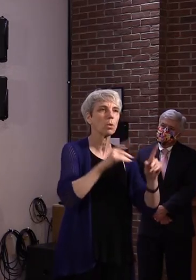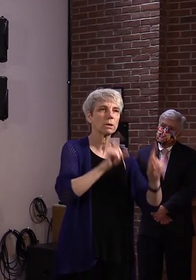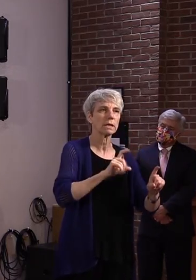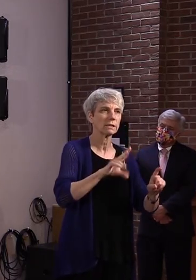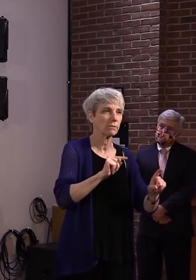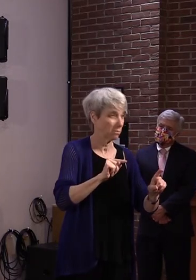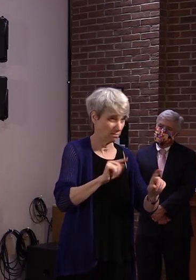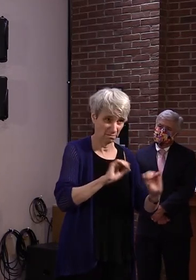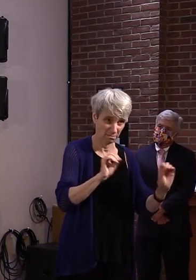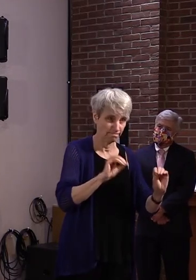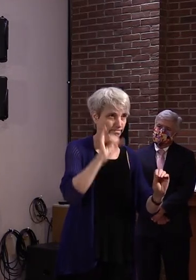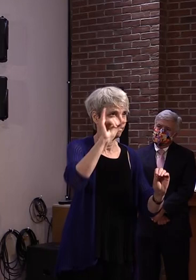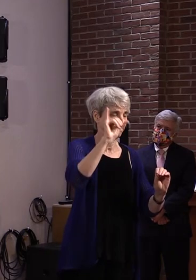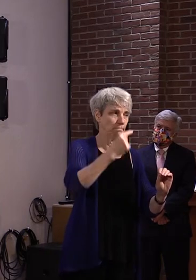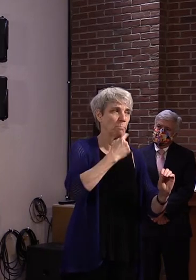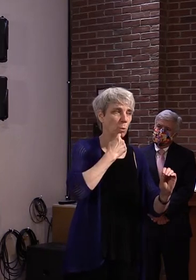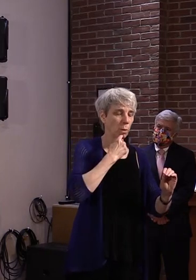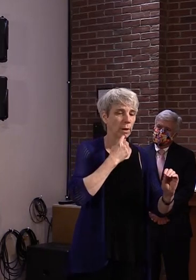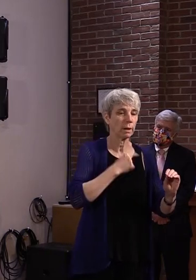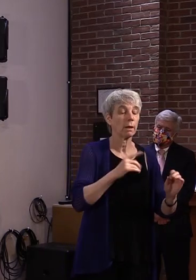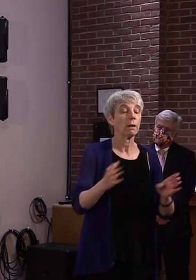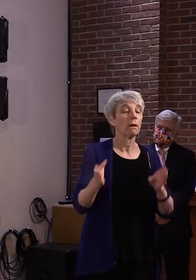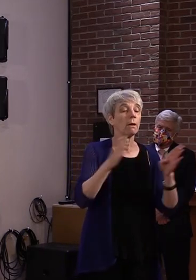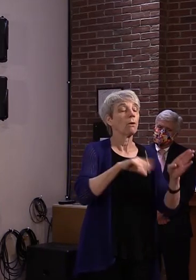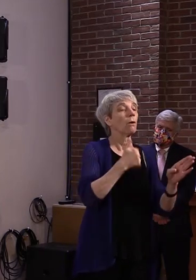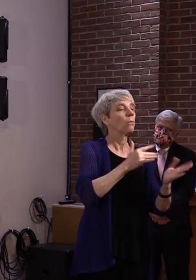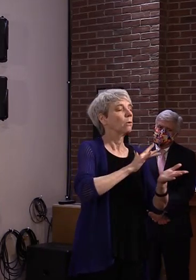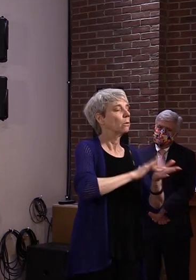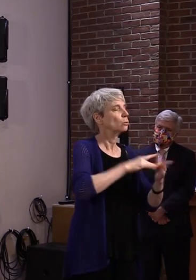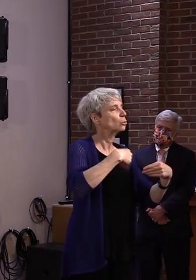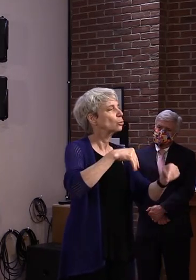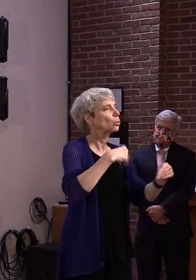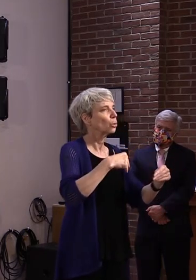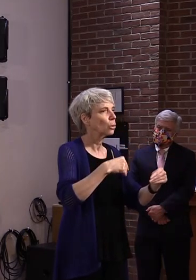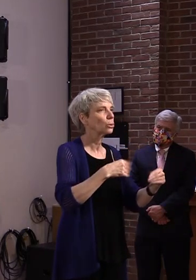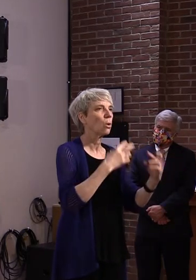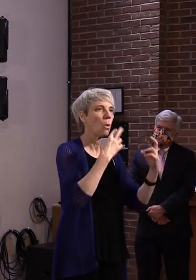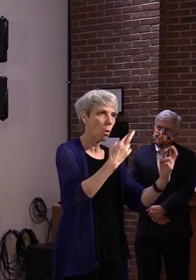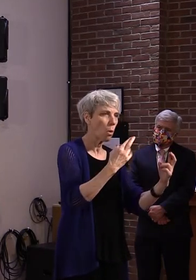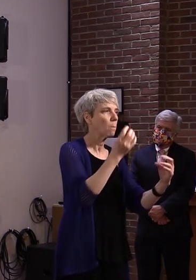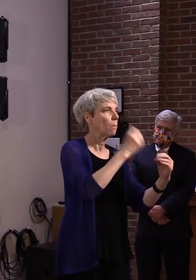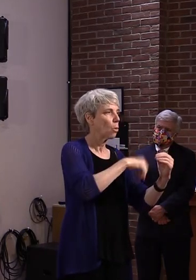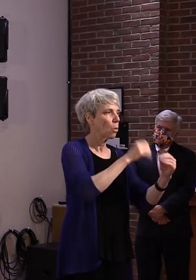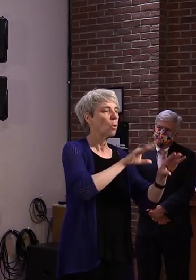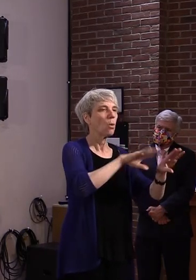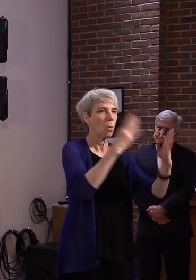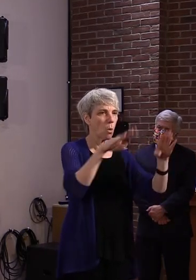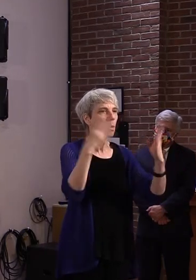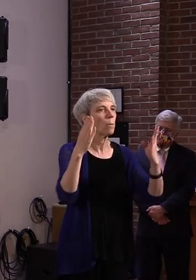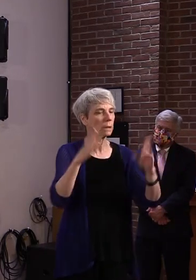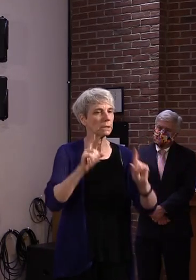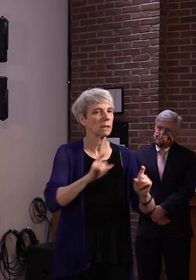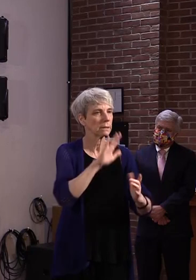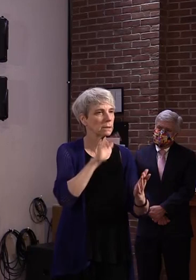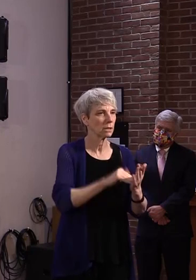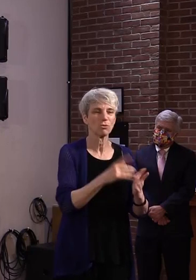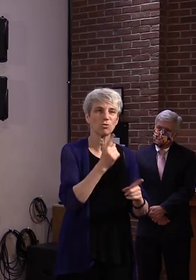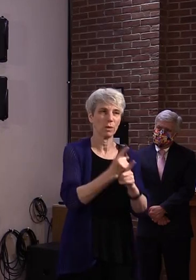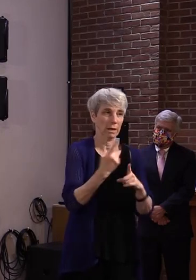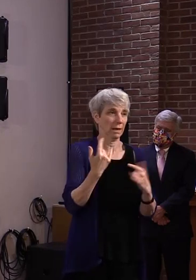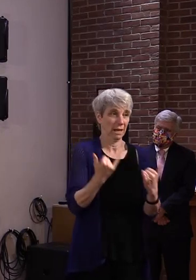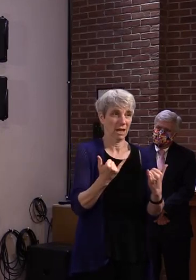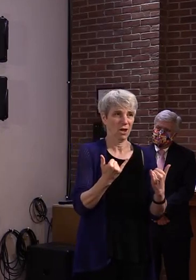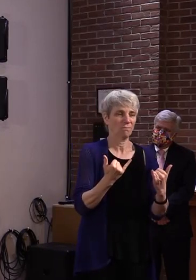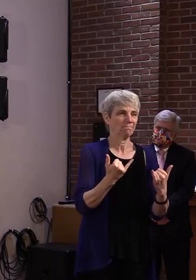is pharmacies, where we're still actively engaged in those discussions. But you're correct, there are no pharmacies